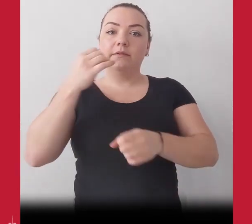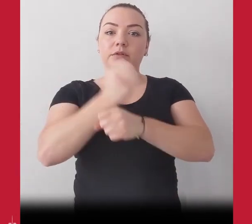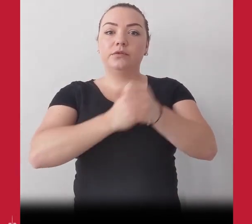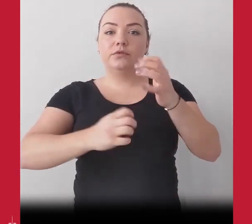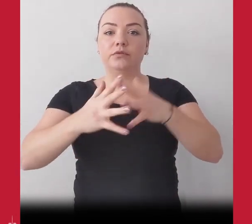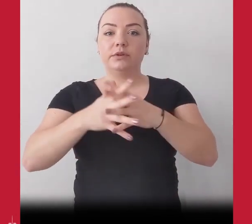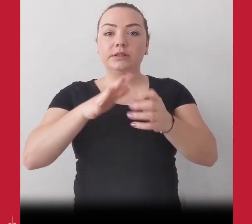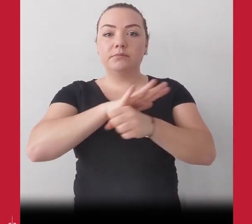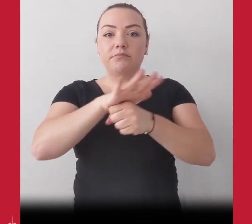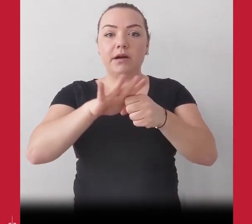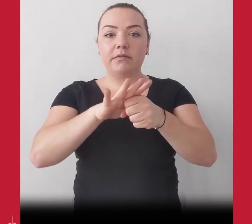of support.